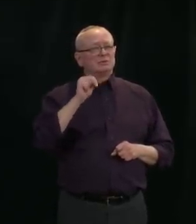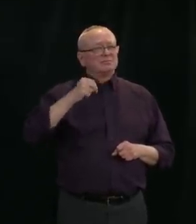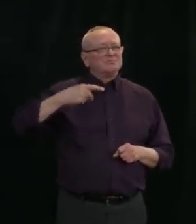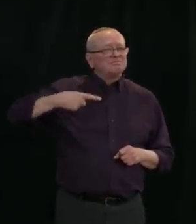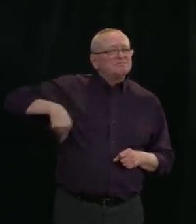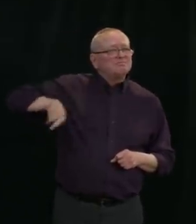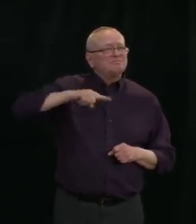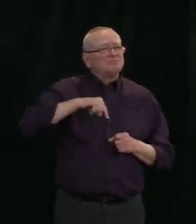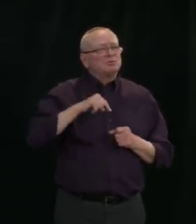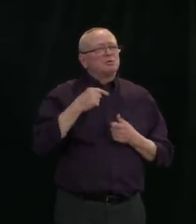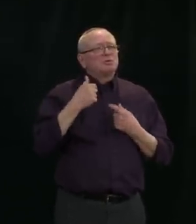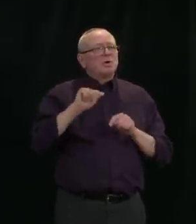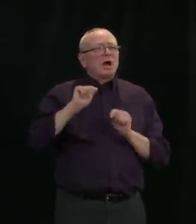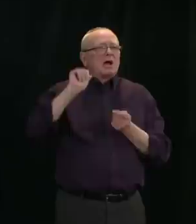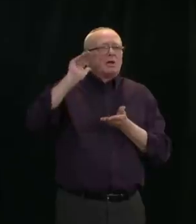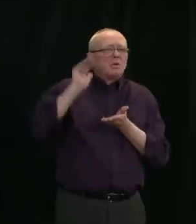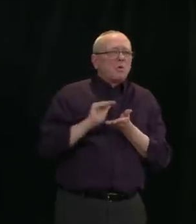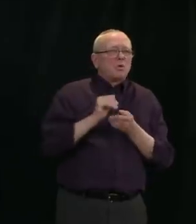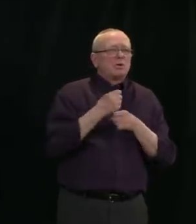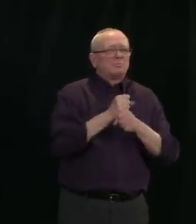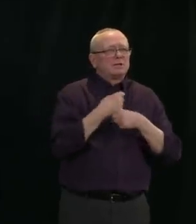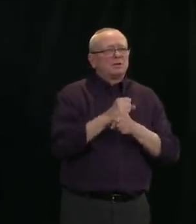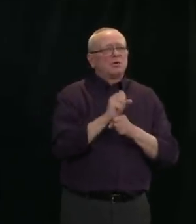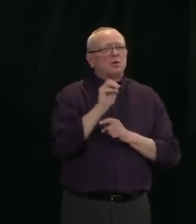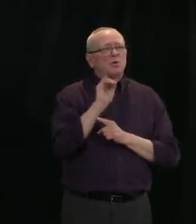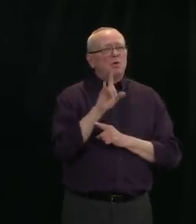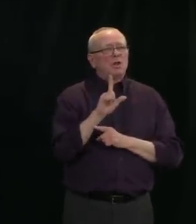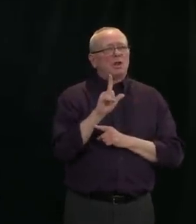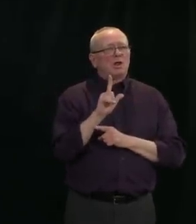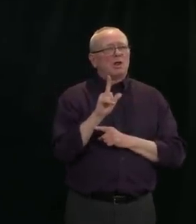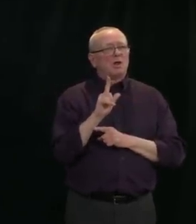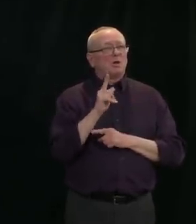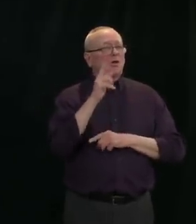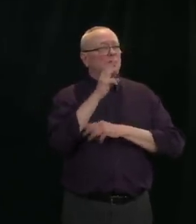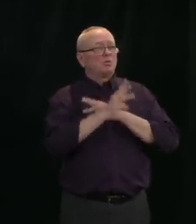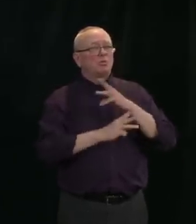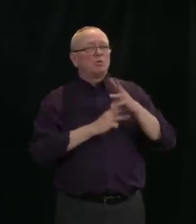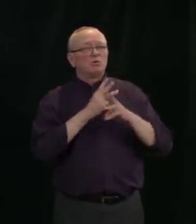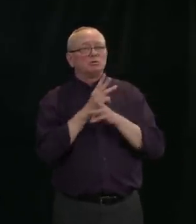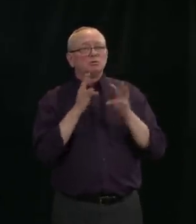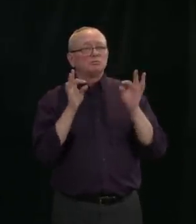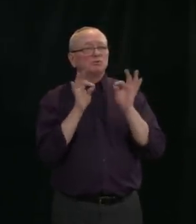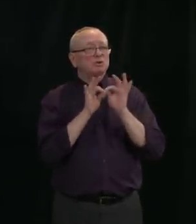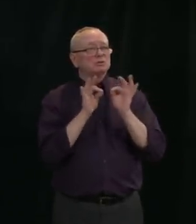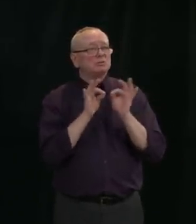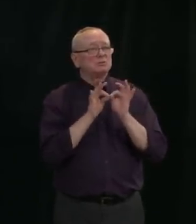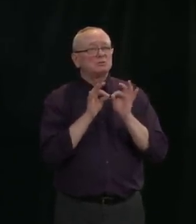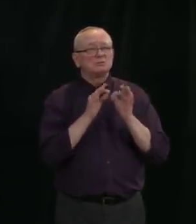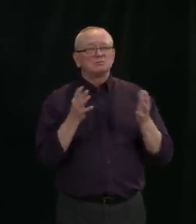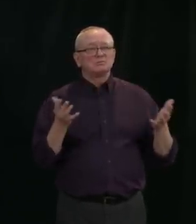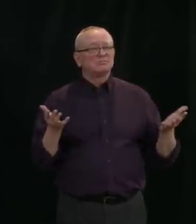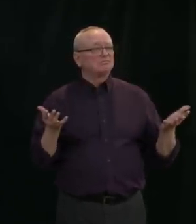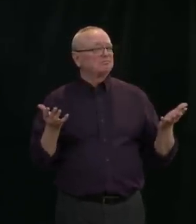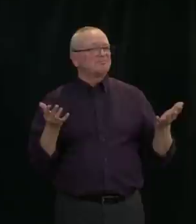We cannot have a meaningful impact on global prices because of our landlocked status.